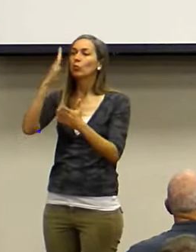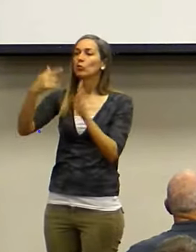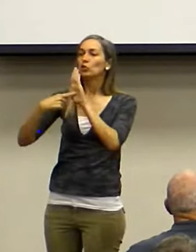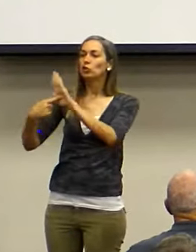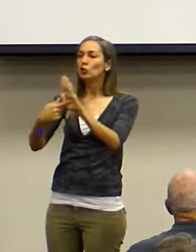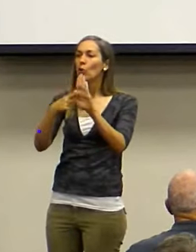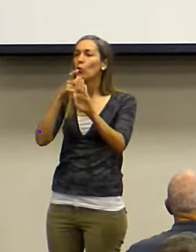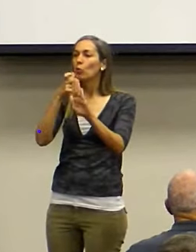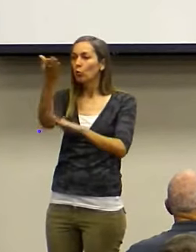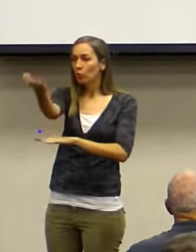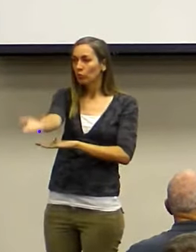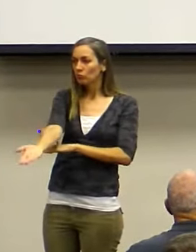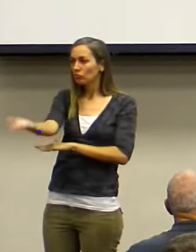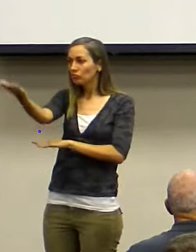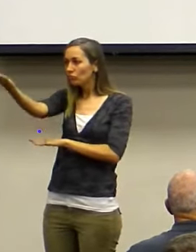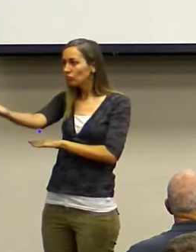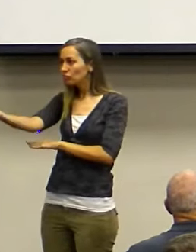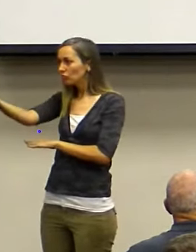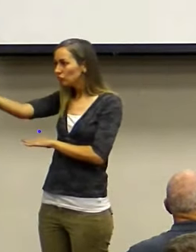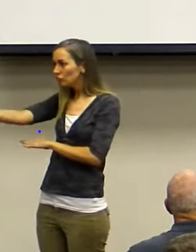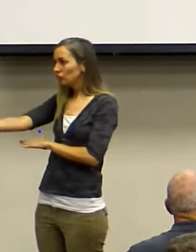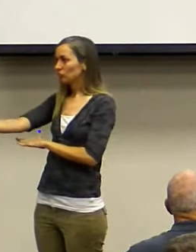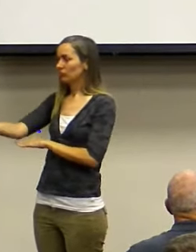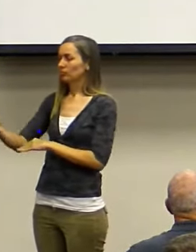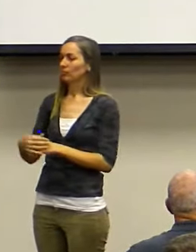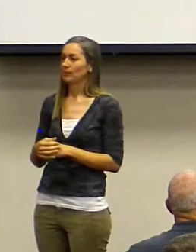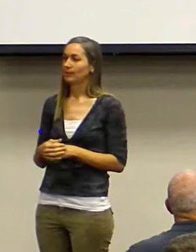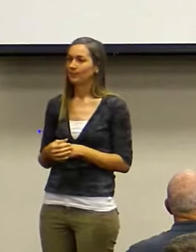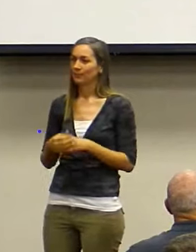Now, that obedience comes in many forms.